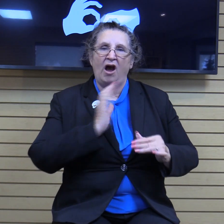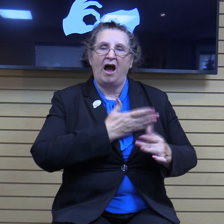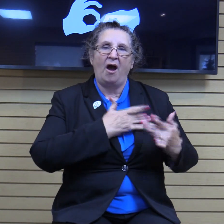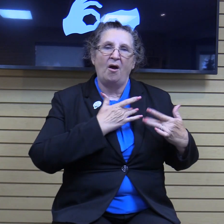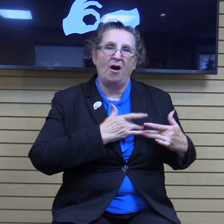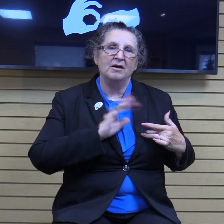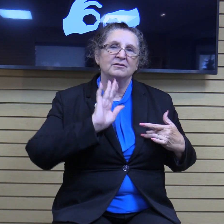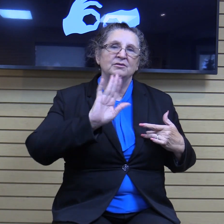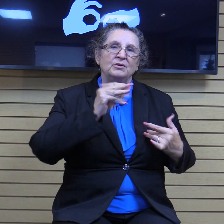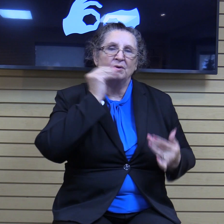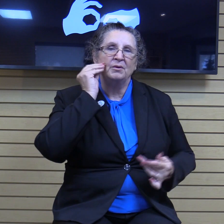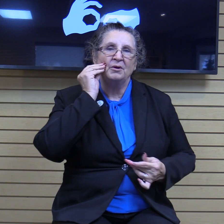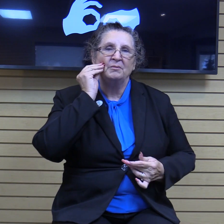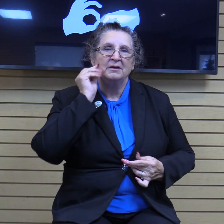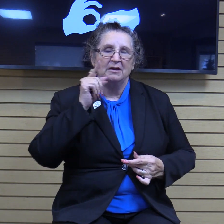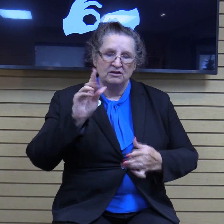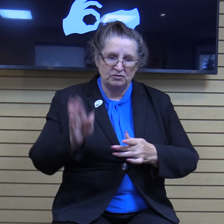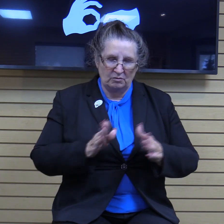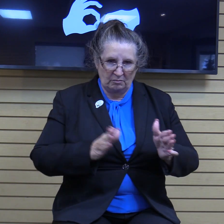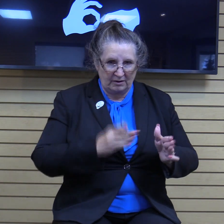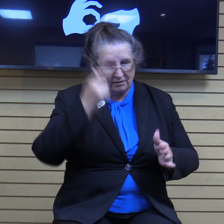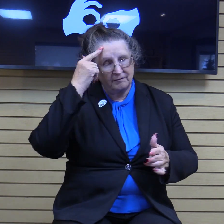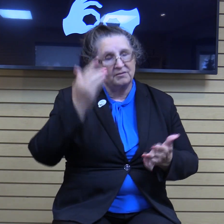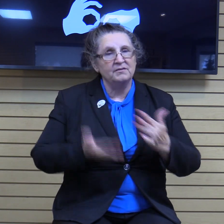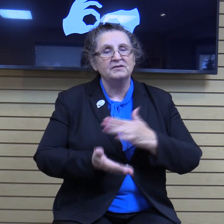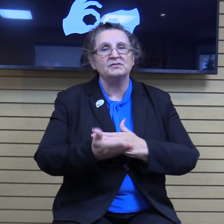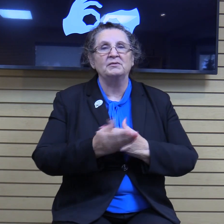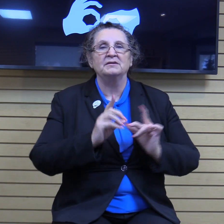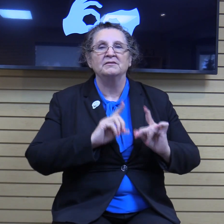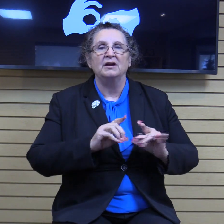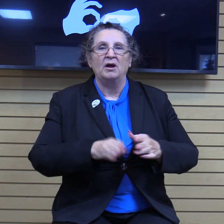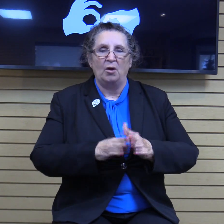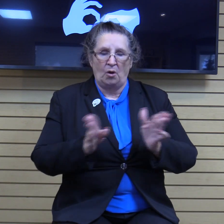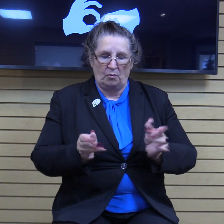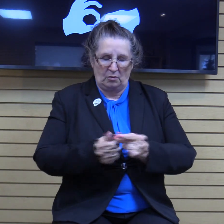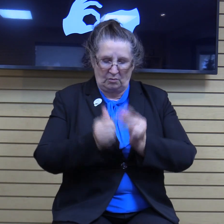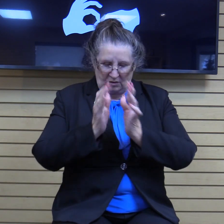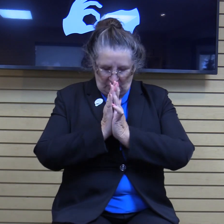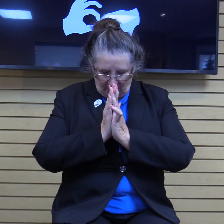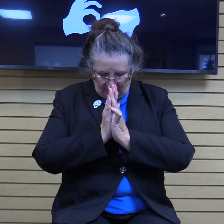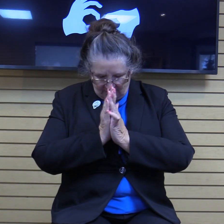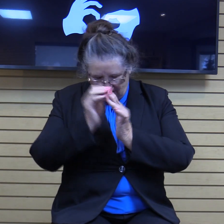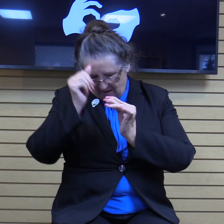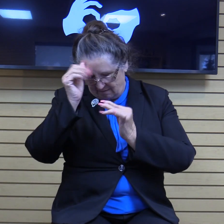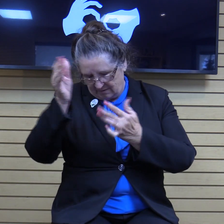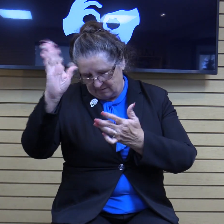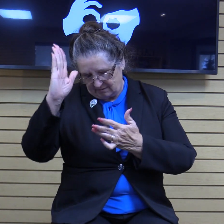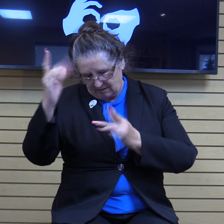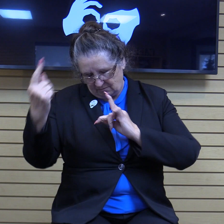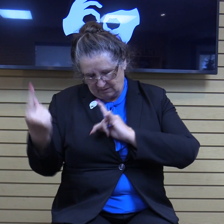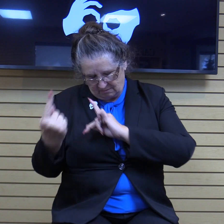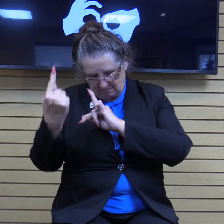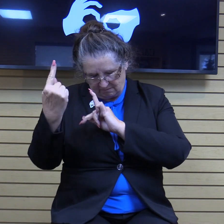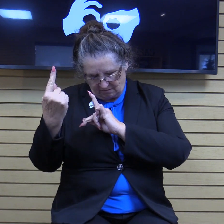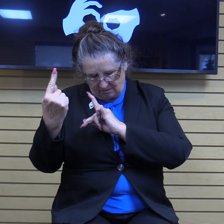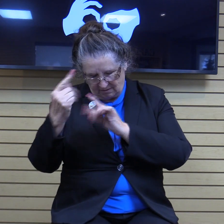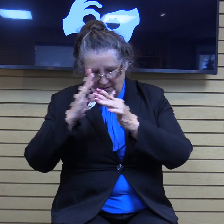As you get prepared for this morning's devotion, I'm going to open up in prayer. Father God, we come before you humbly, Lord.